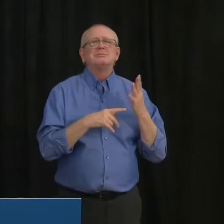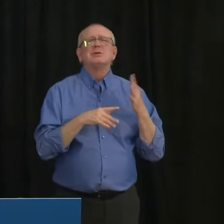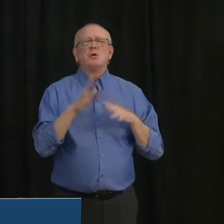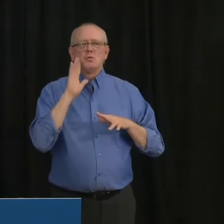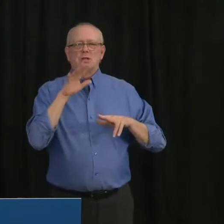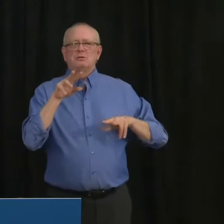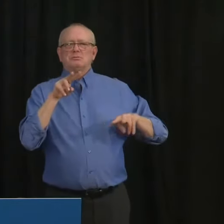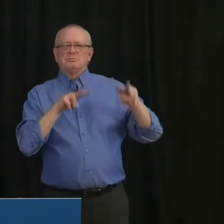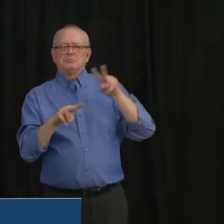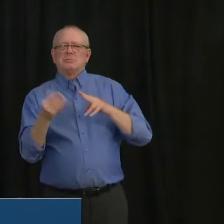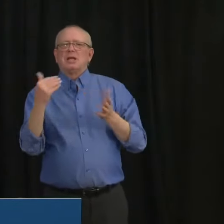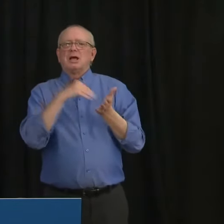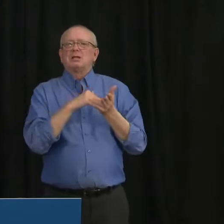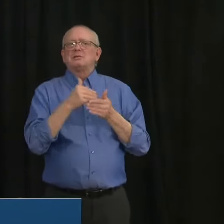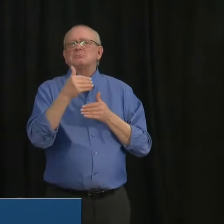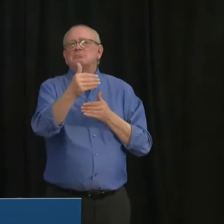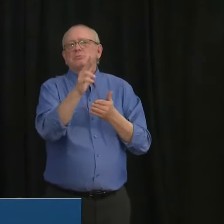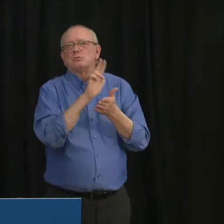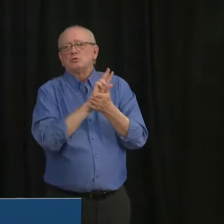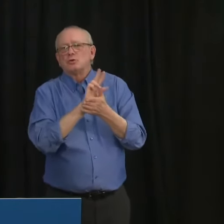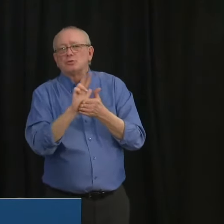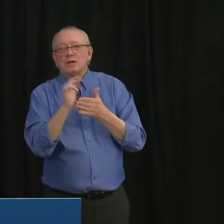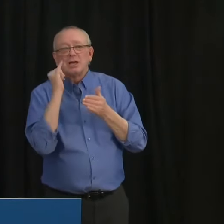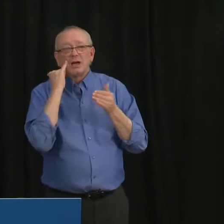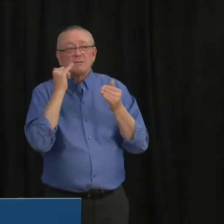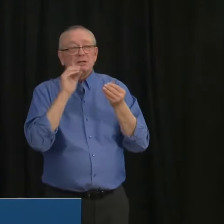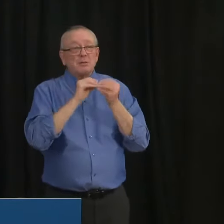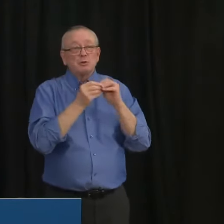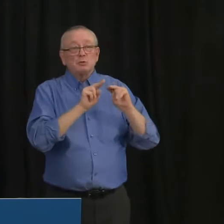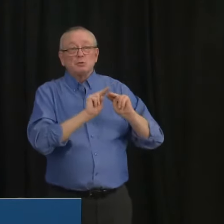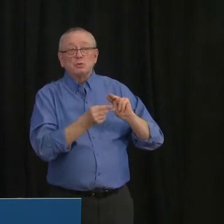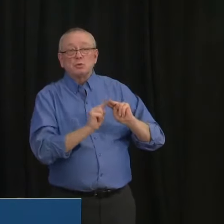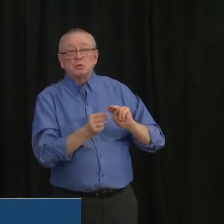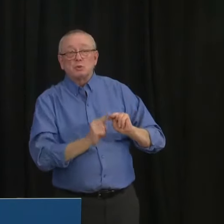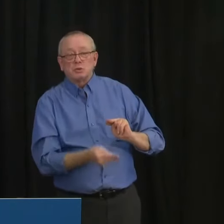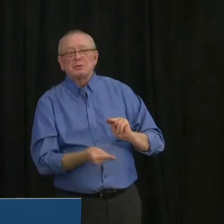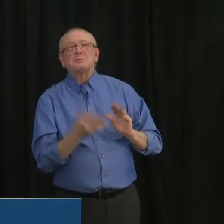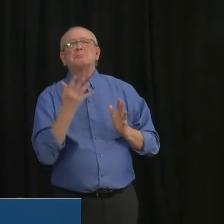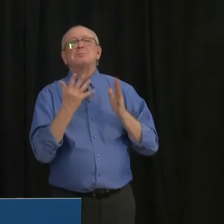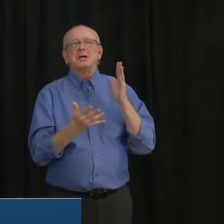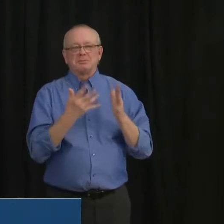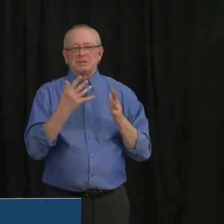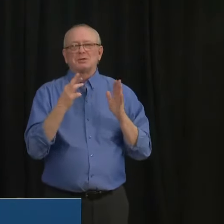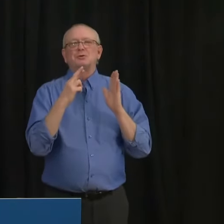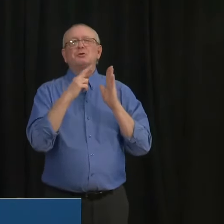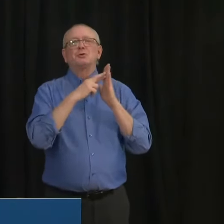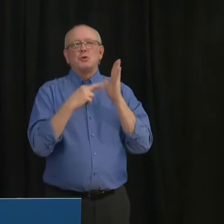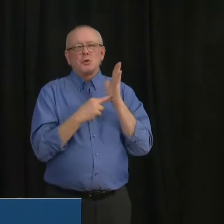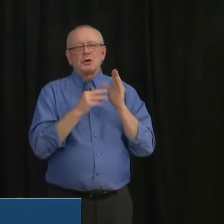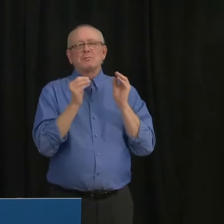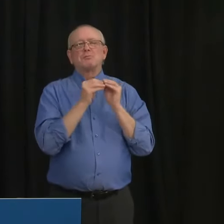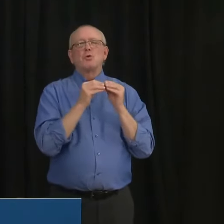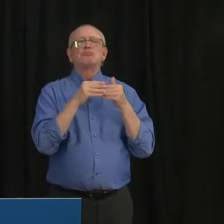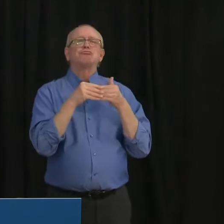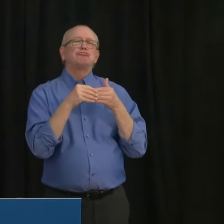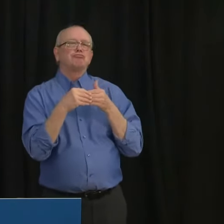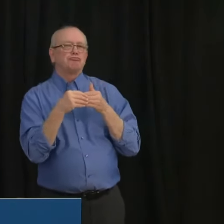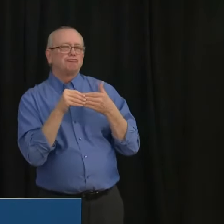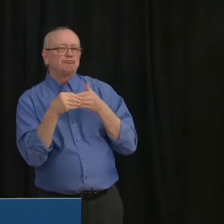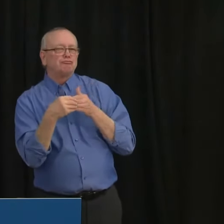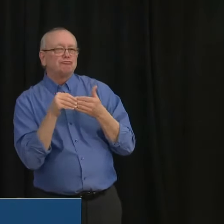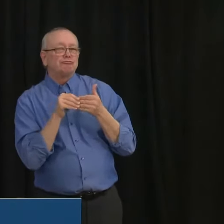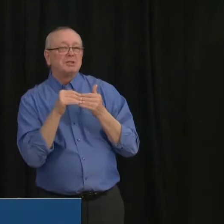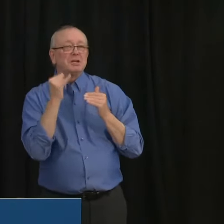our new daily cases, we may be able to ease them. But let me be blunt. If these measures do not have meaningful